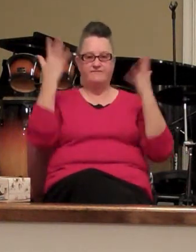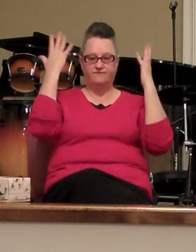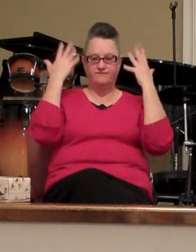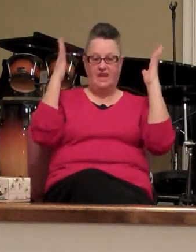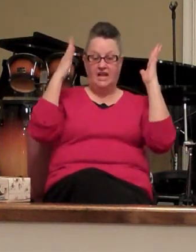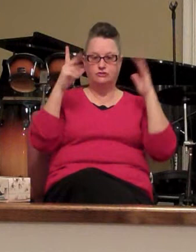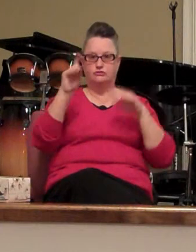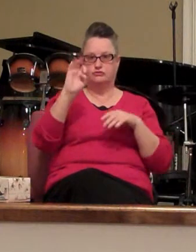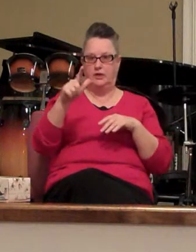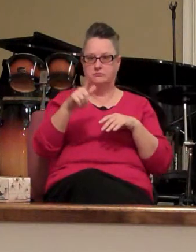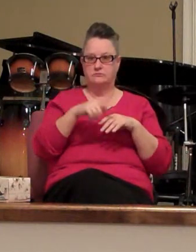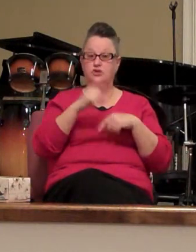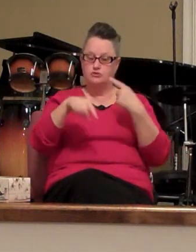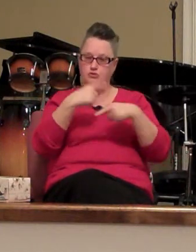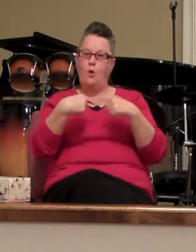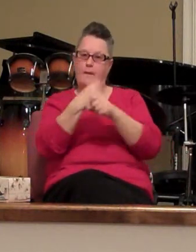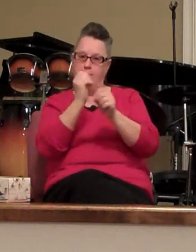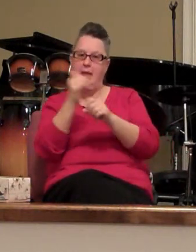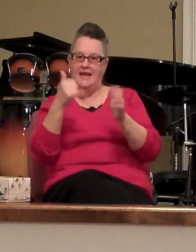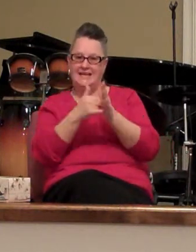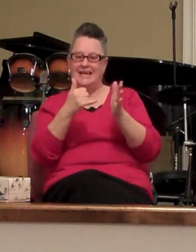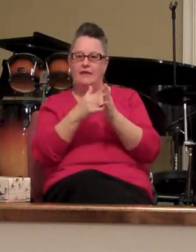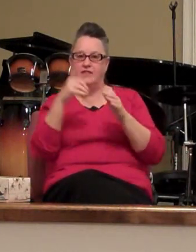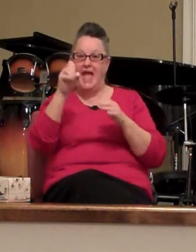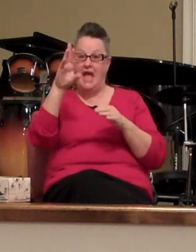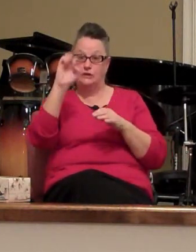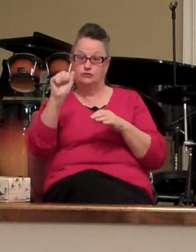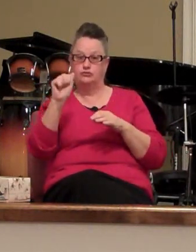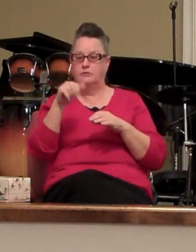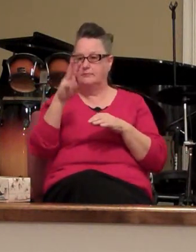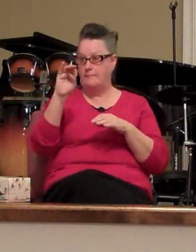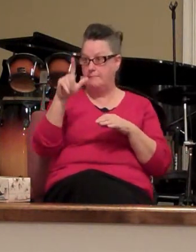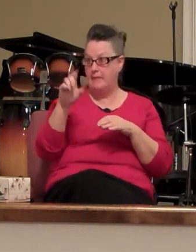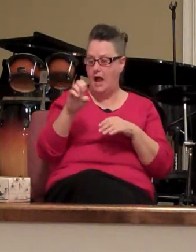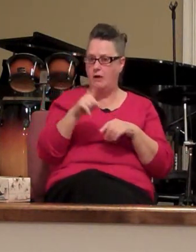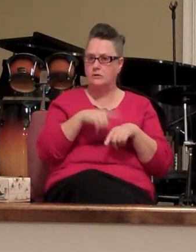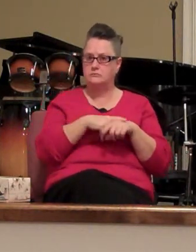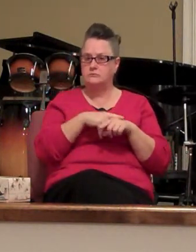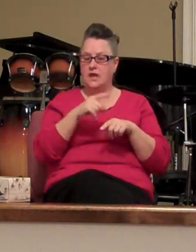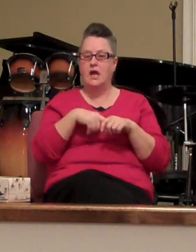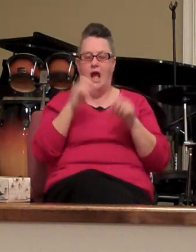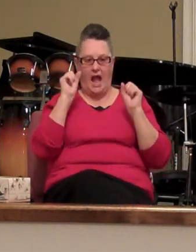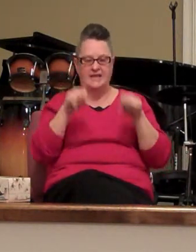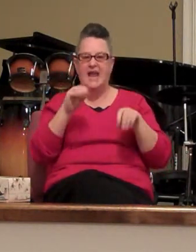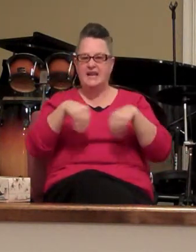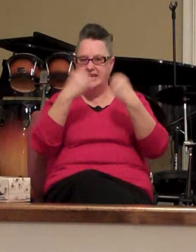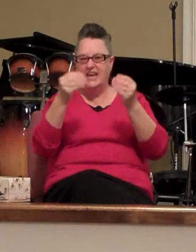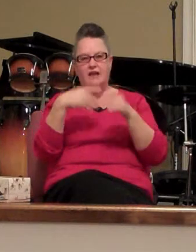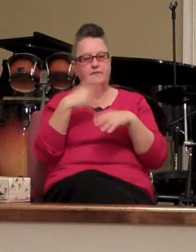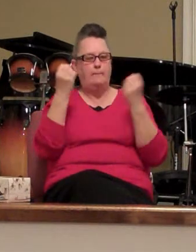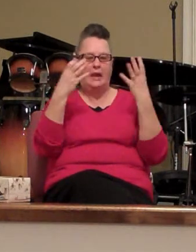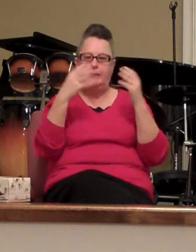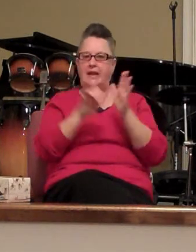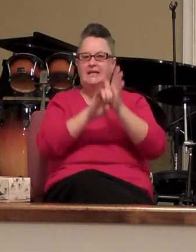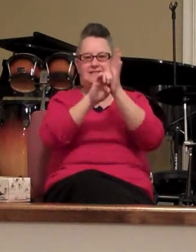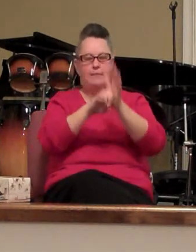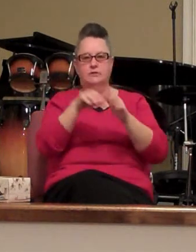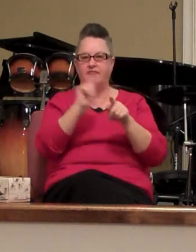drill you're going to make it the extra mile but let me I could give many examples of teams or people who either let